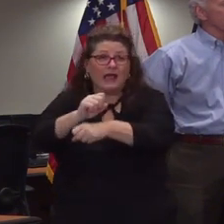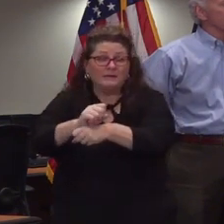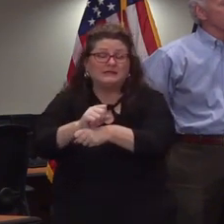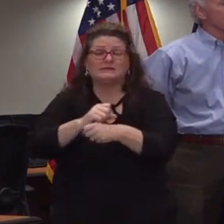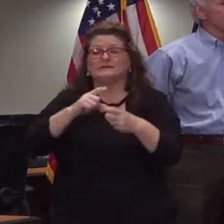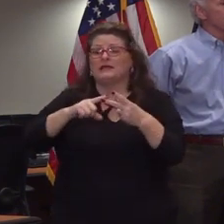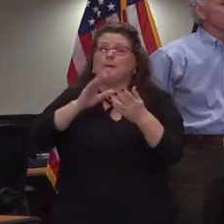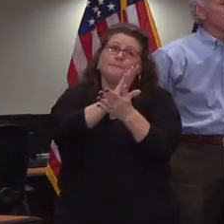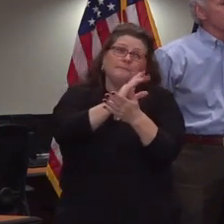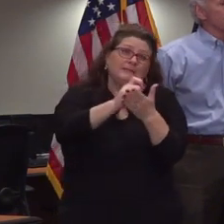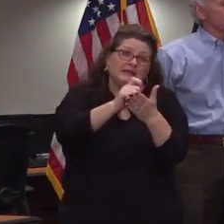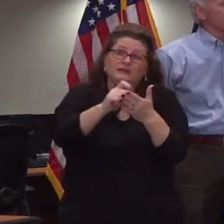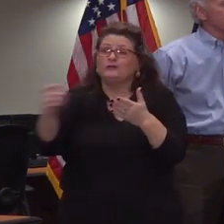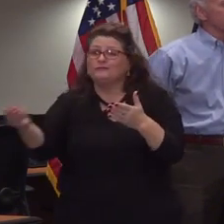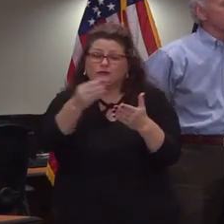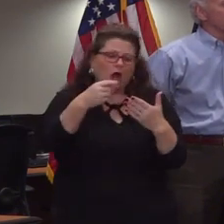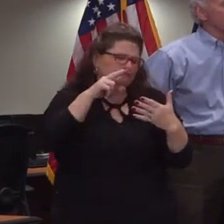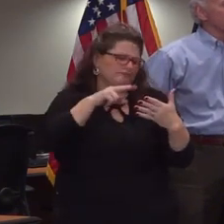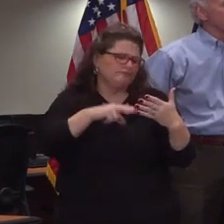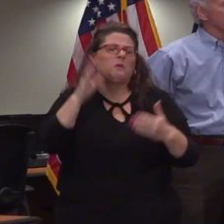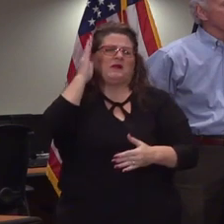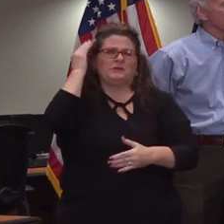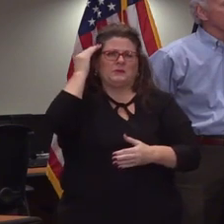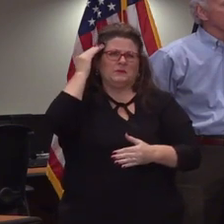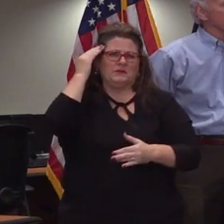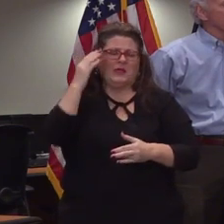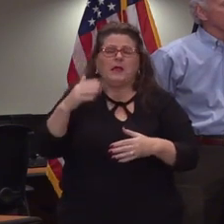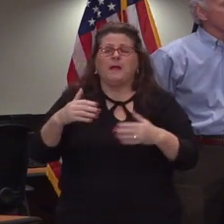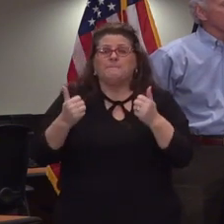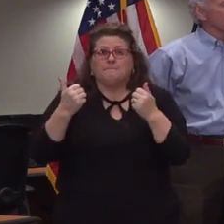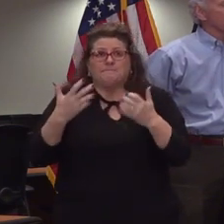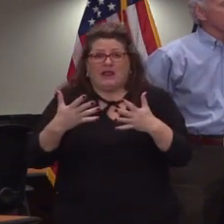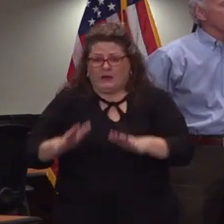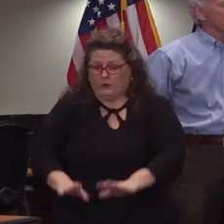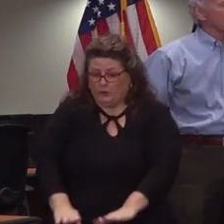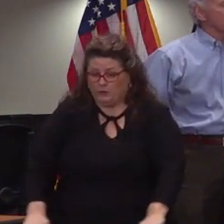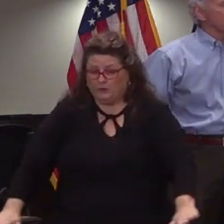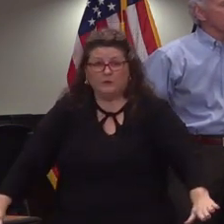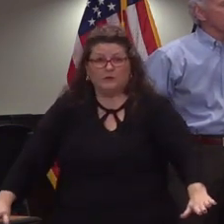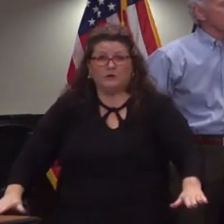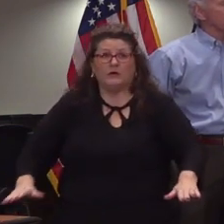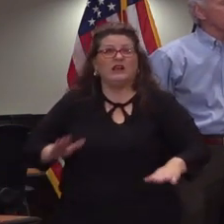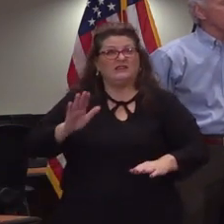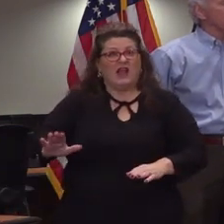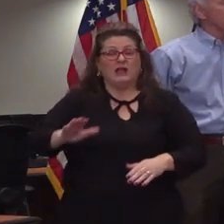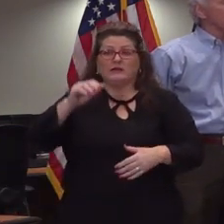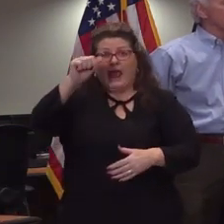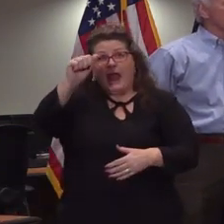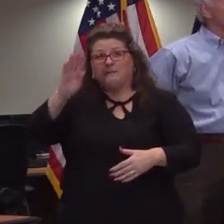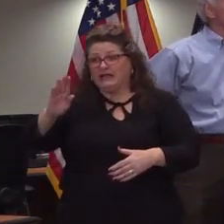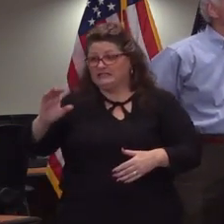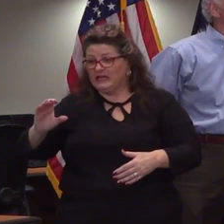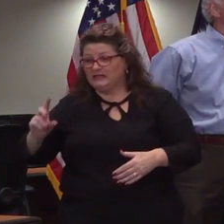pencil assignments that are coming back in many of our younger children though are graded on a satisfactory unsatisfactory it's not